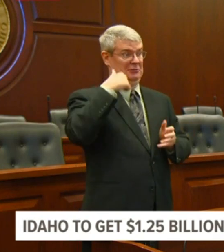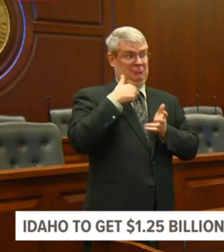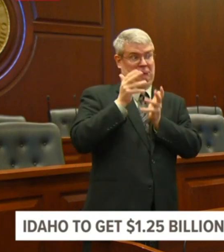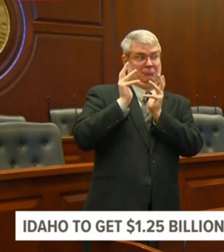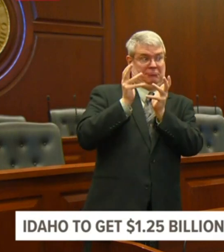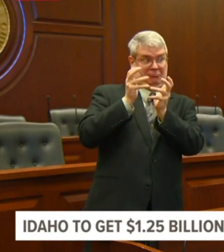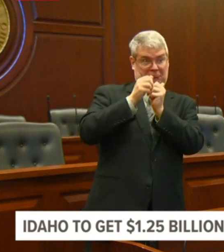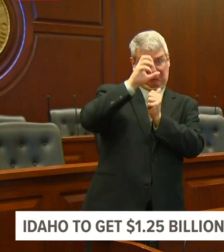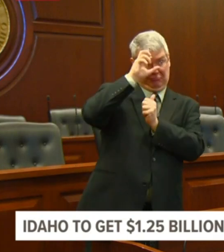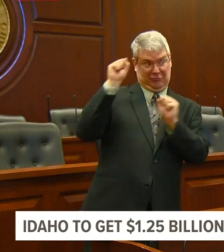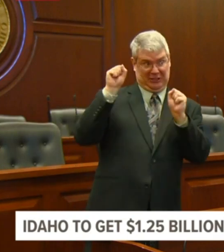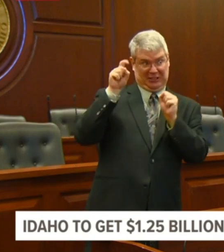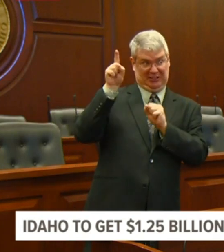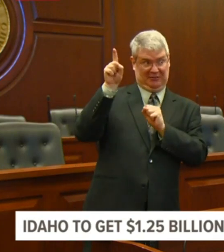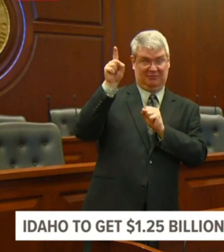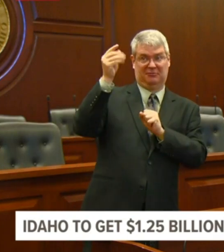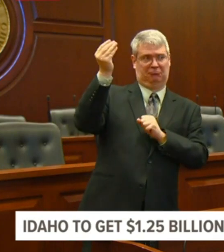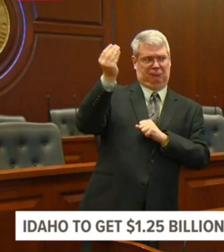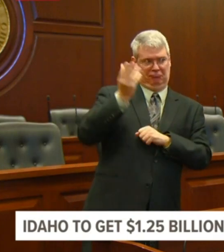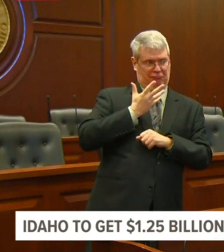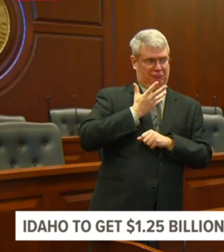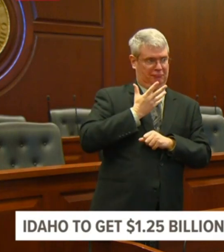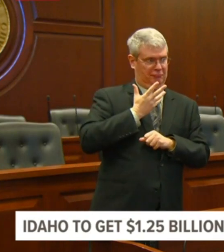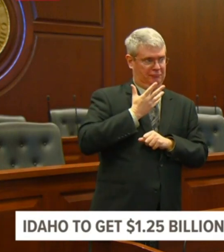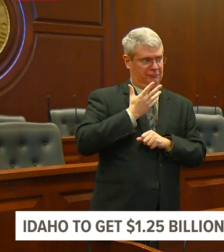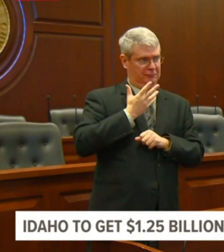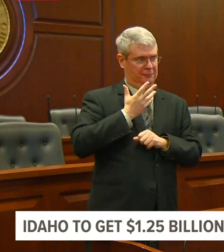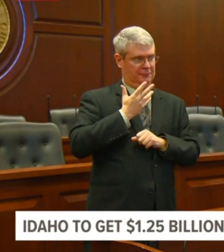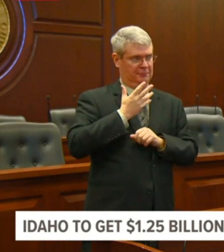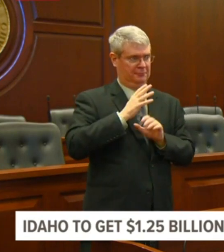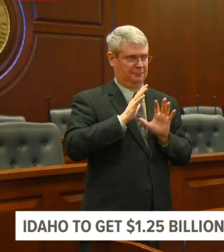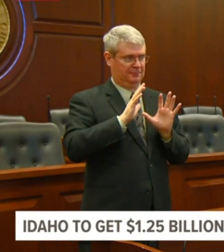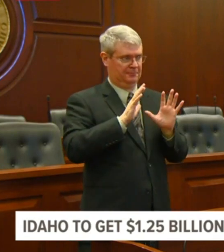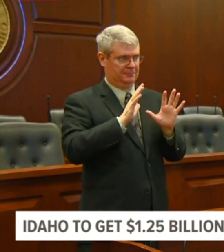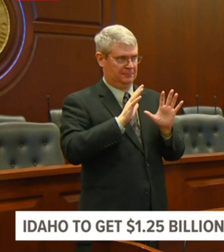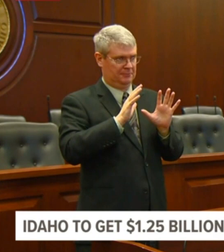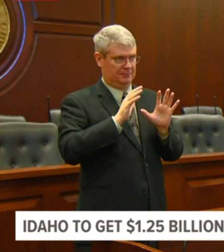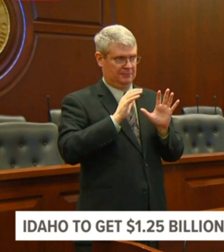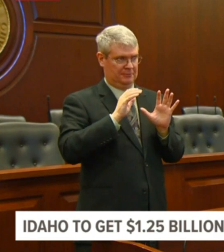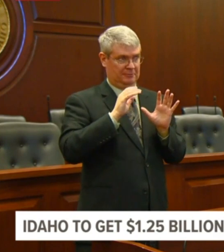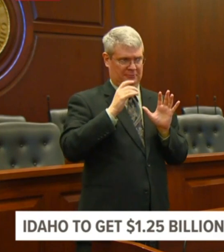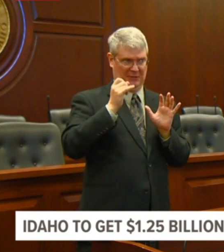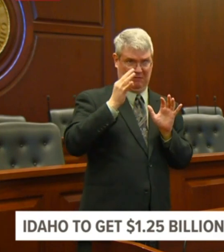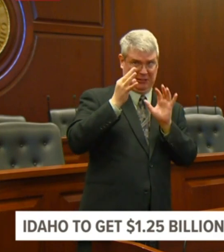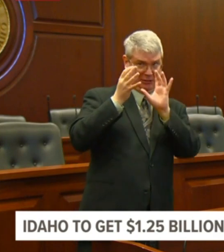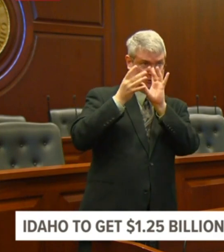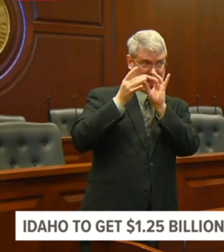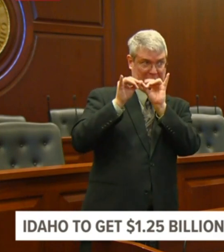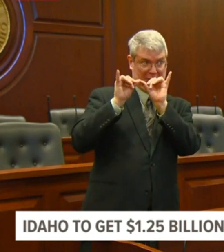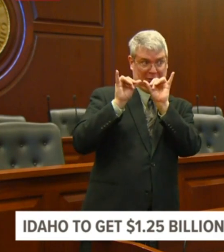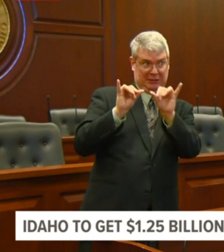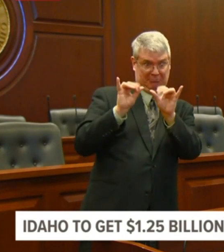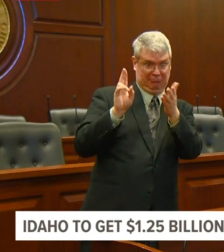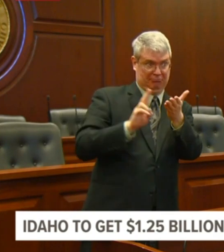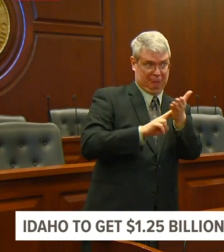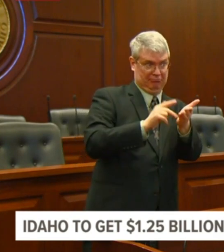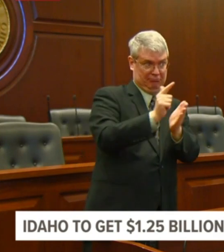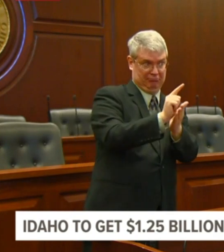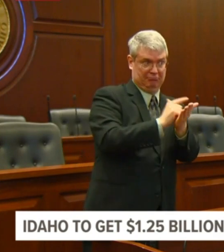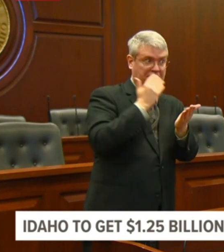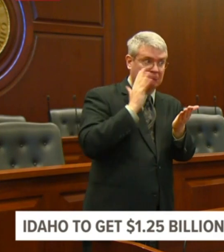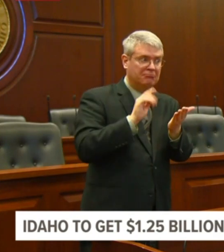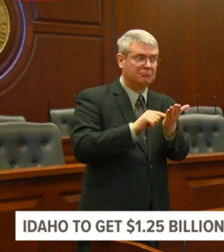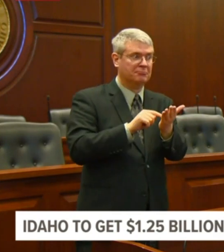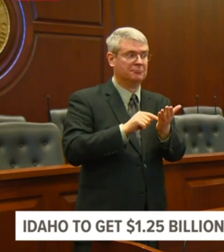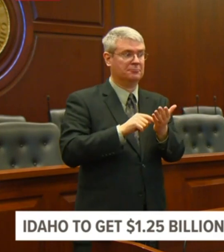I think, I assume the language didn't get changed from yesterday since I was on the call. If these businesses